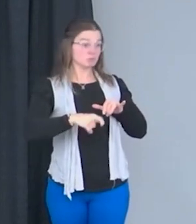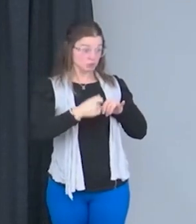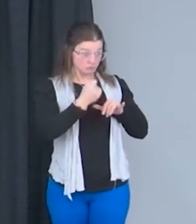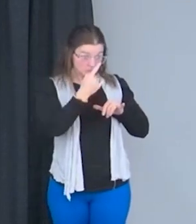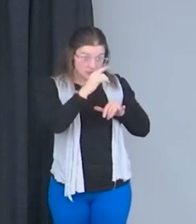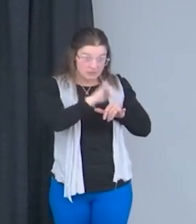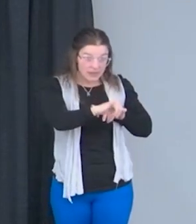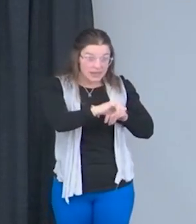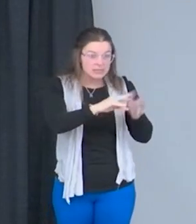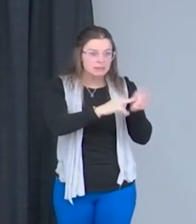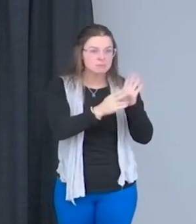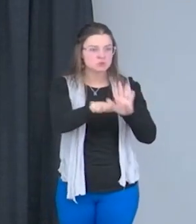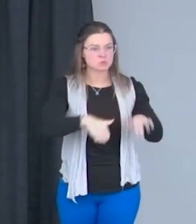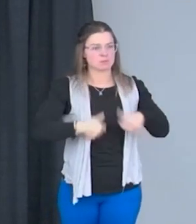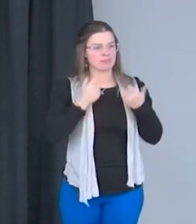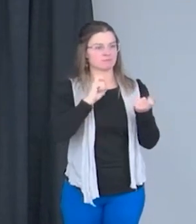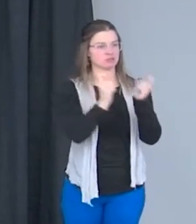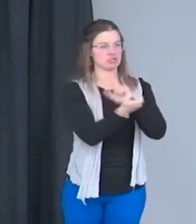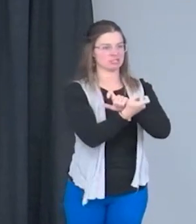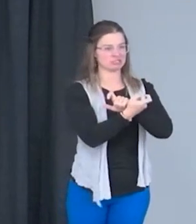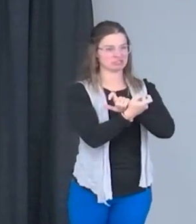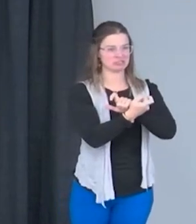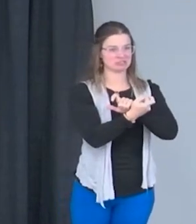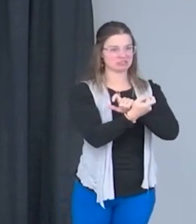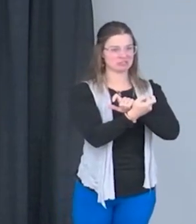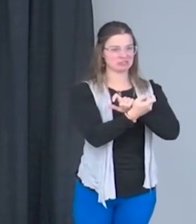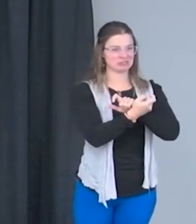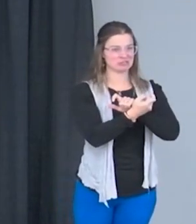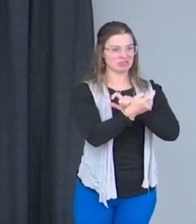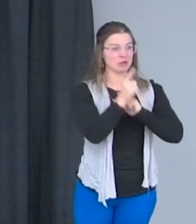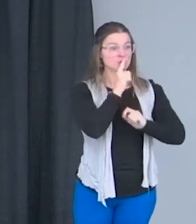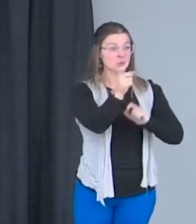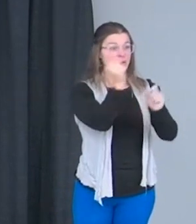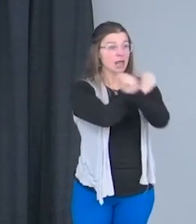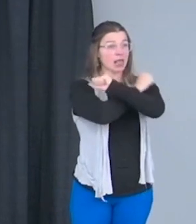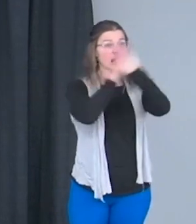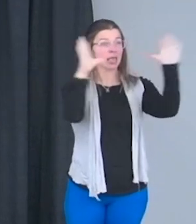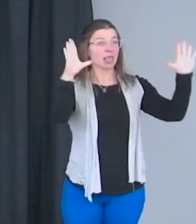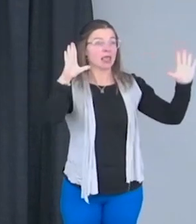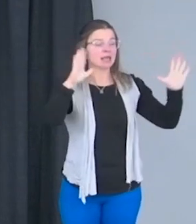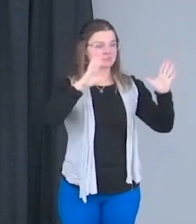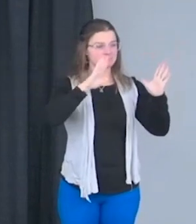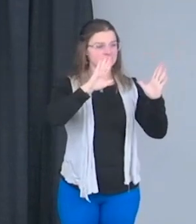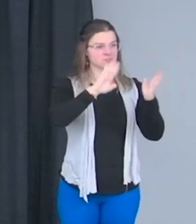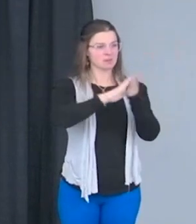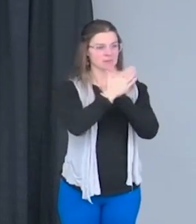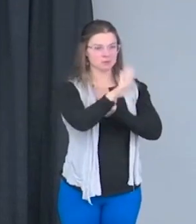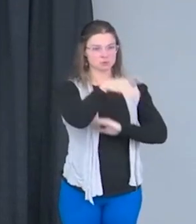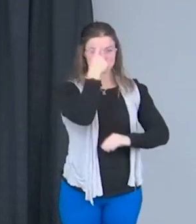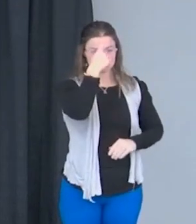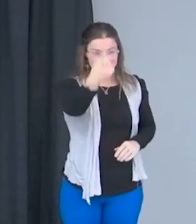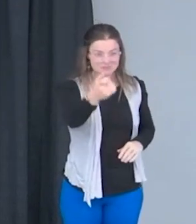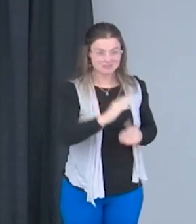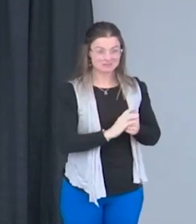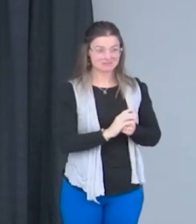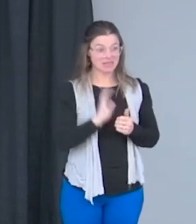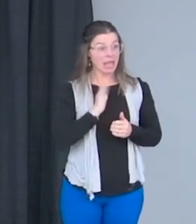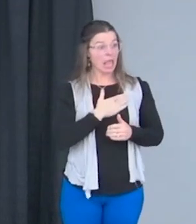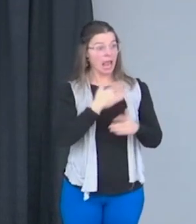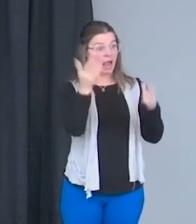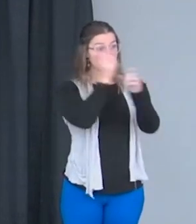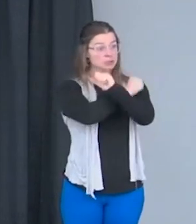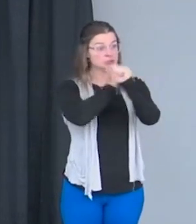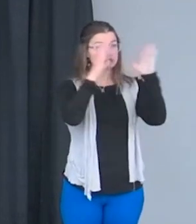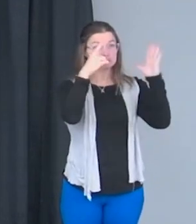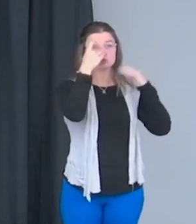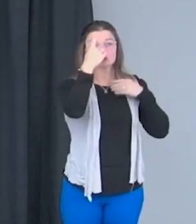The reality of life for you starts to be what you dream it to be. If we are all what we perceive and our reality is a perception